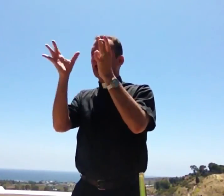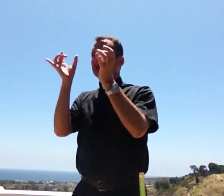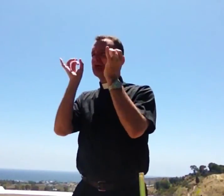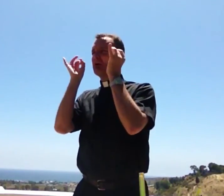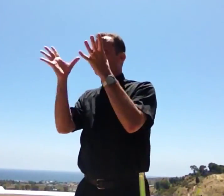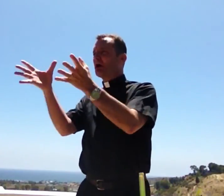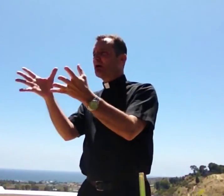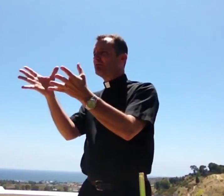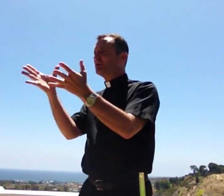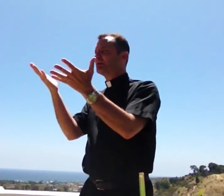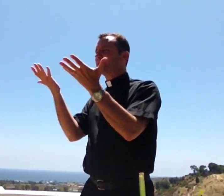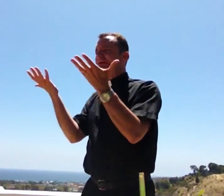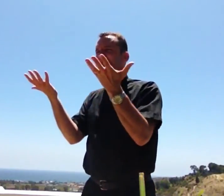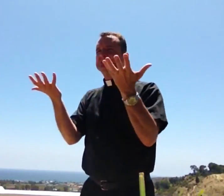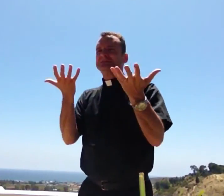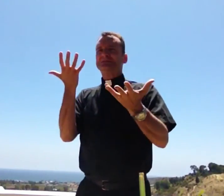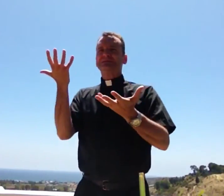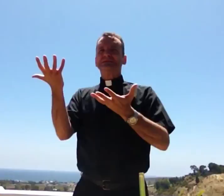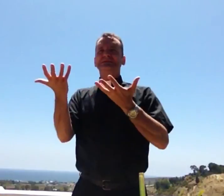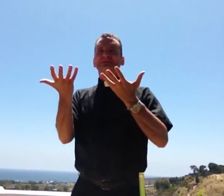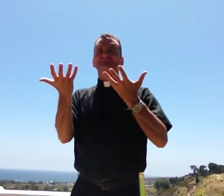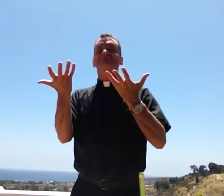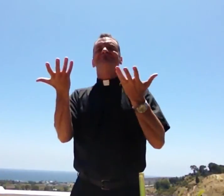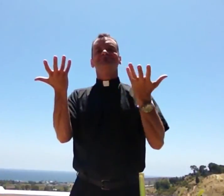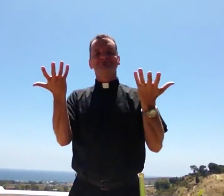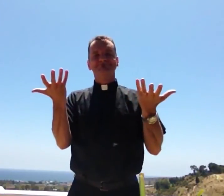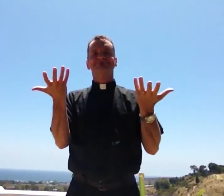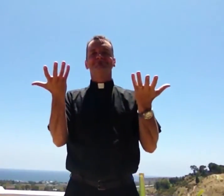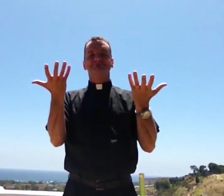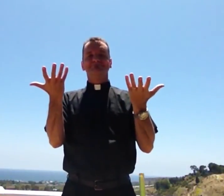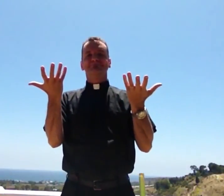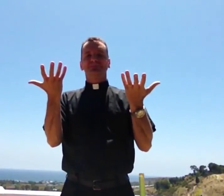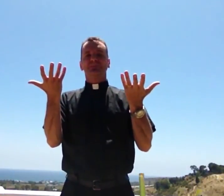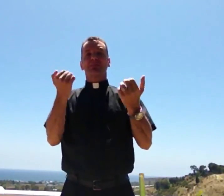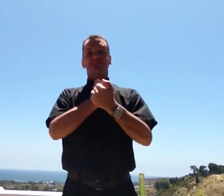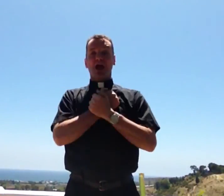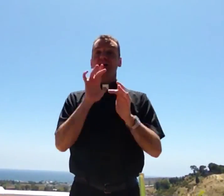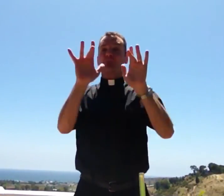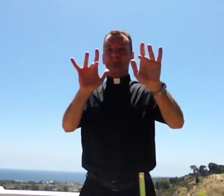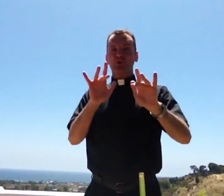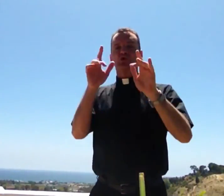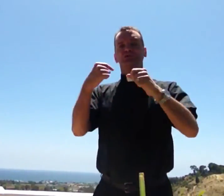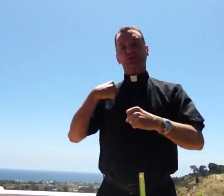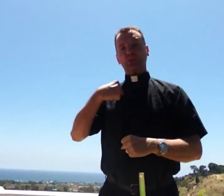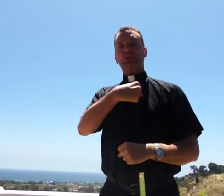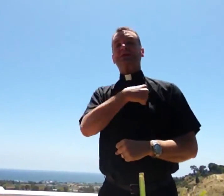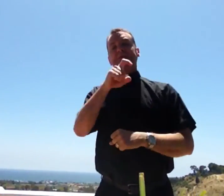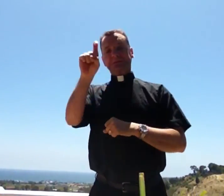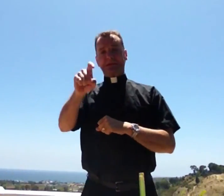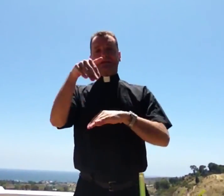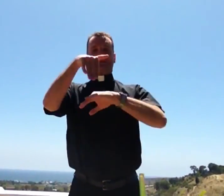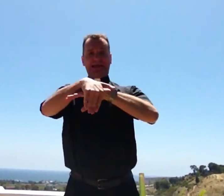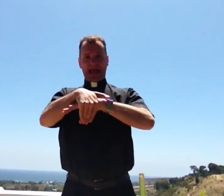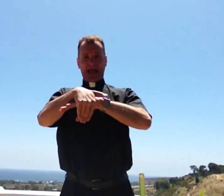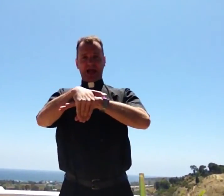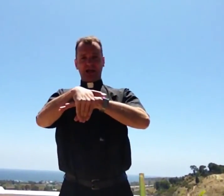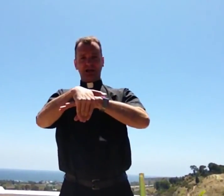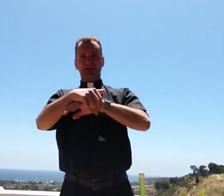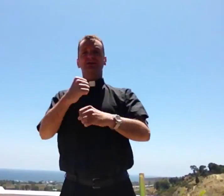I was lying in my room, and the news came on TV. A lot of people out there hurting. And it really scares